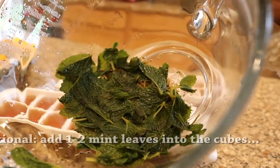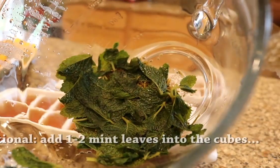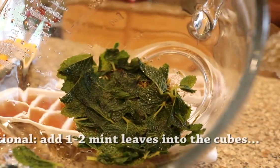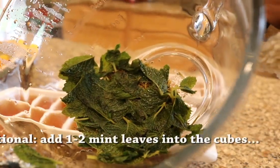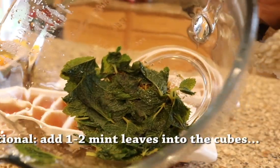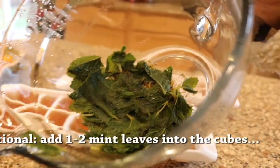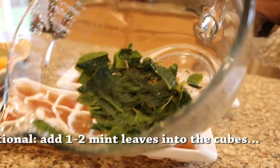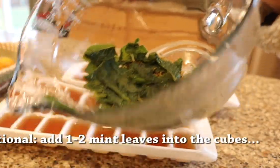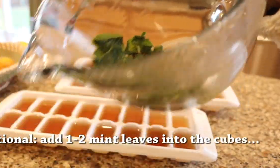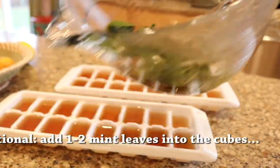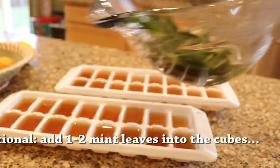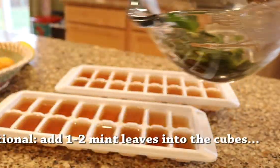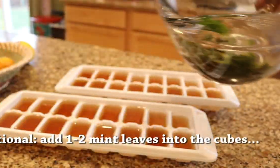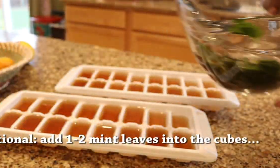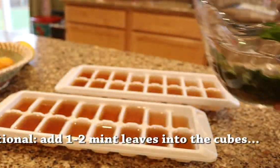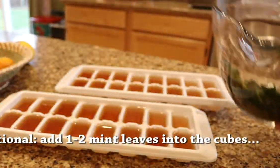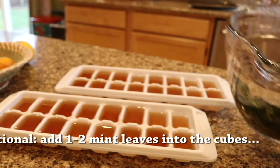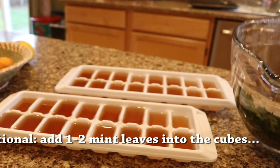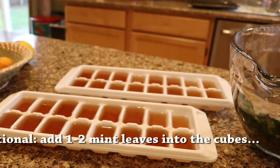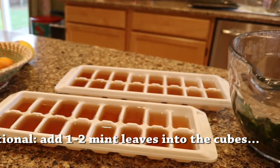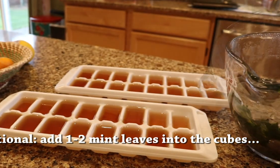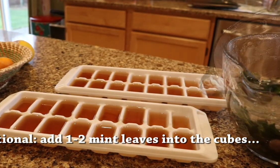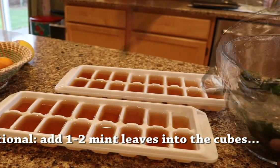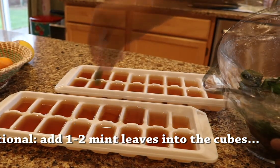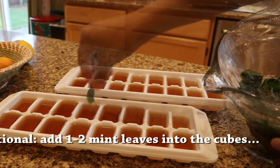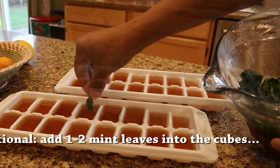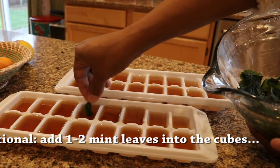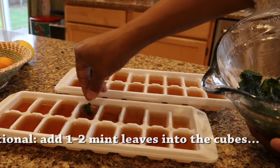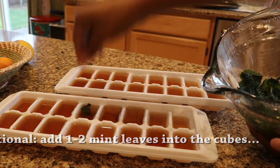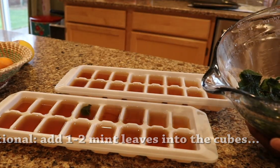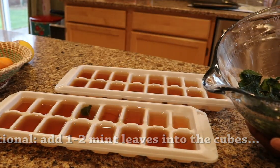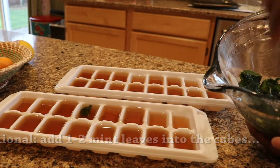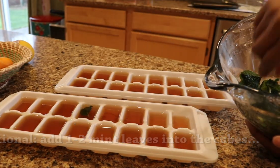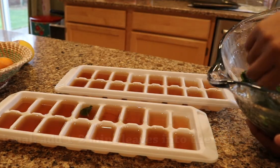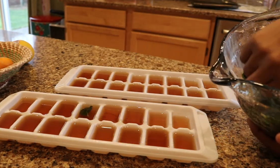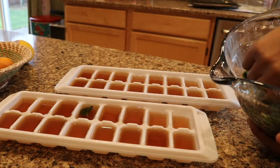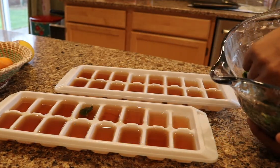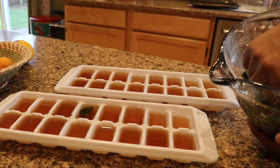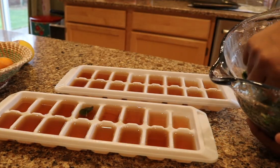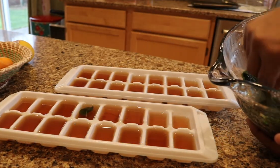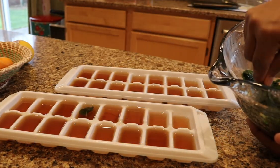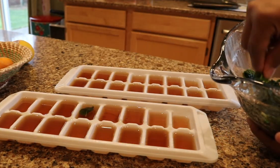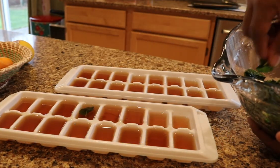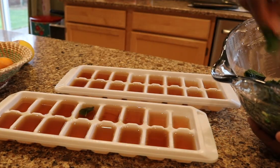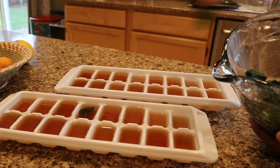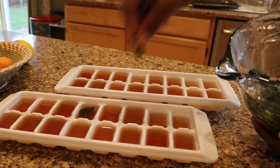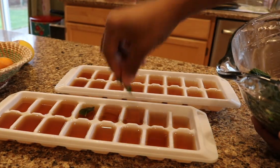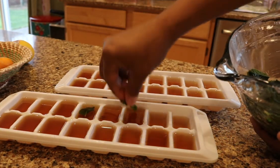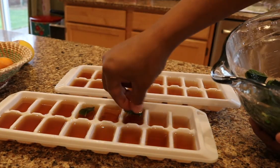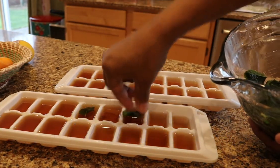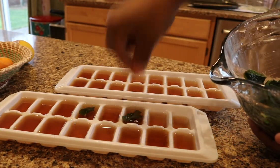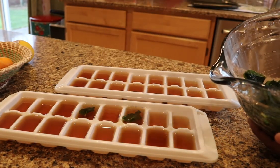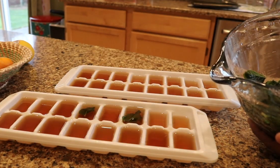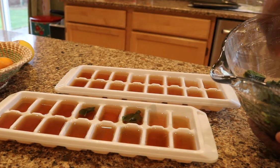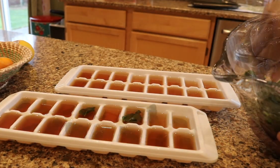Alright, grab your mint leaves. Now, this is totally optional, but I like to put one or two mint leaves into each of the cubes.